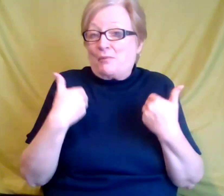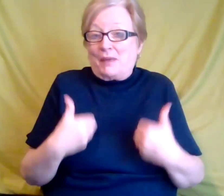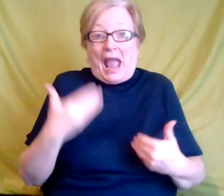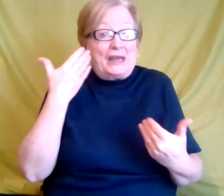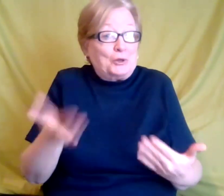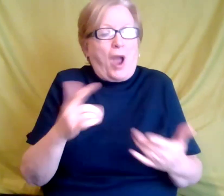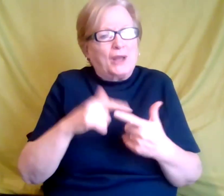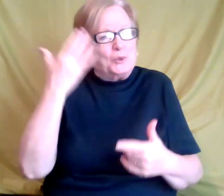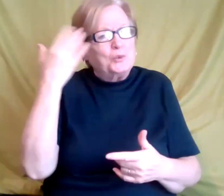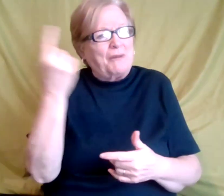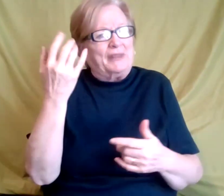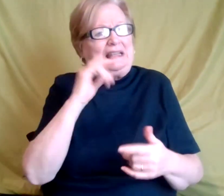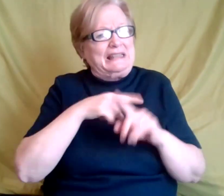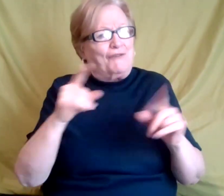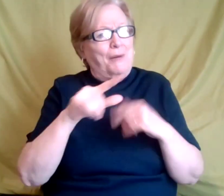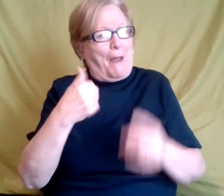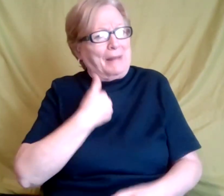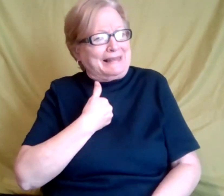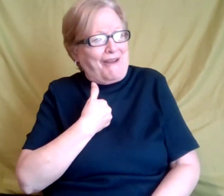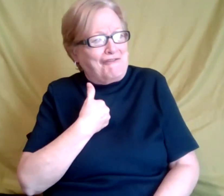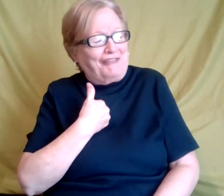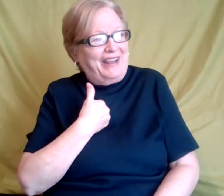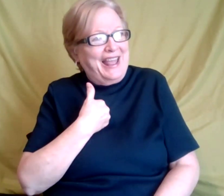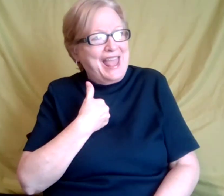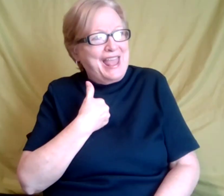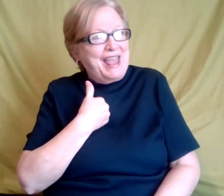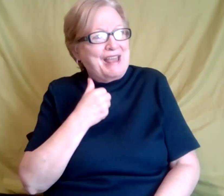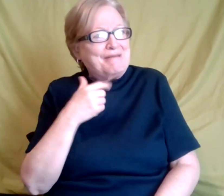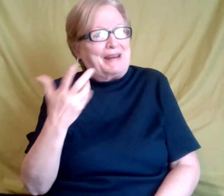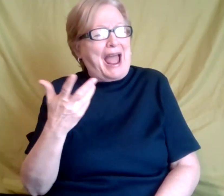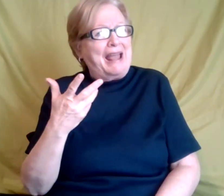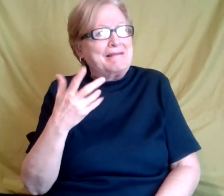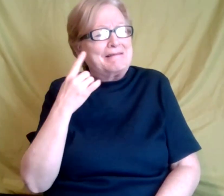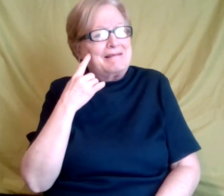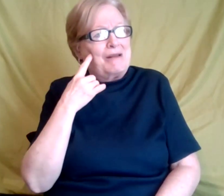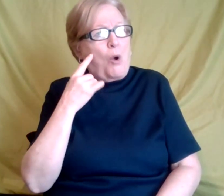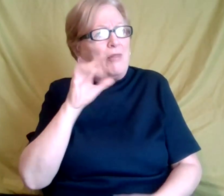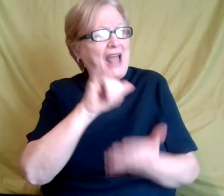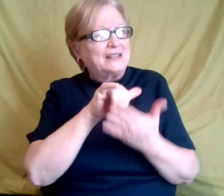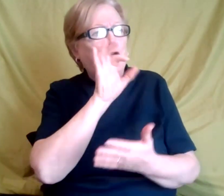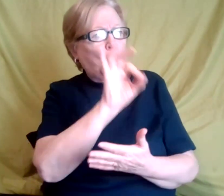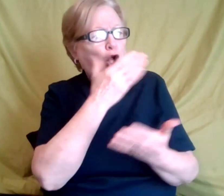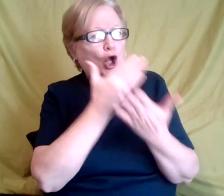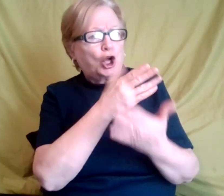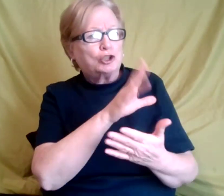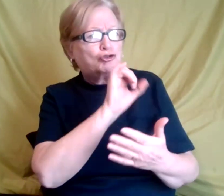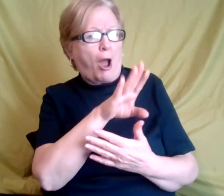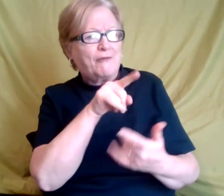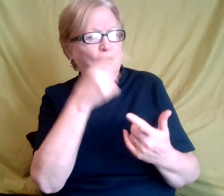something I knew I was different. Um, and I just took that and, and I just said, Hey, this is who I am.